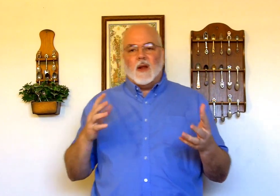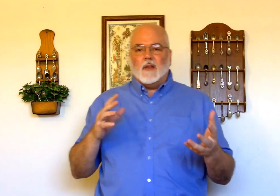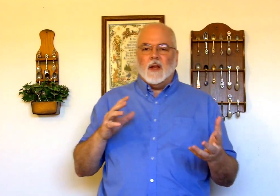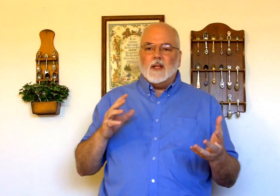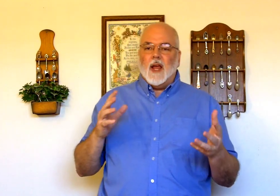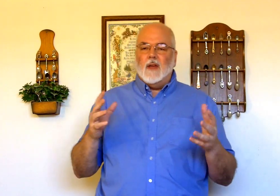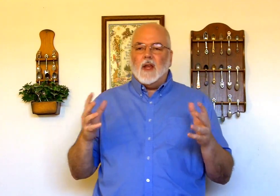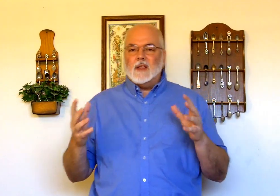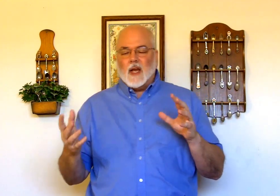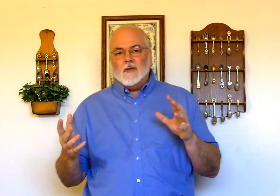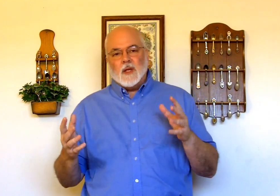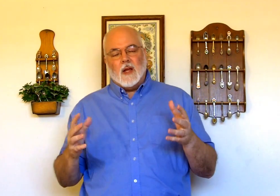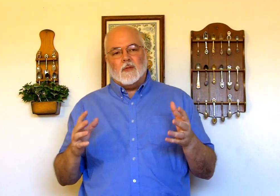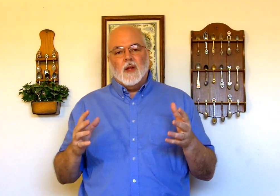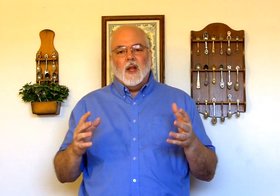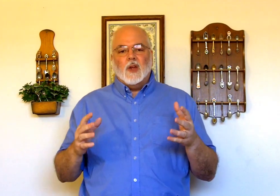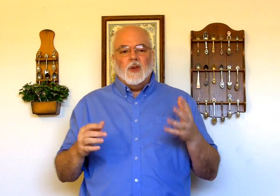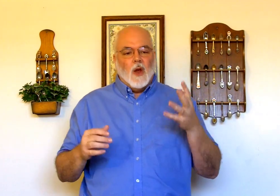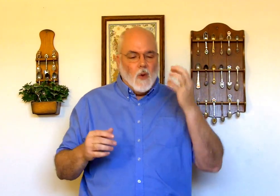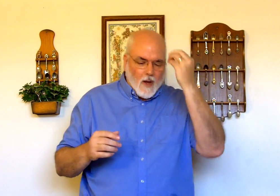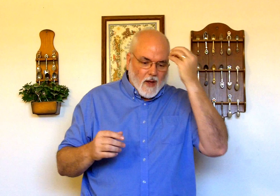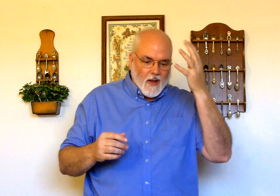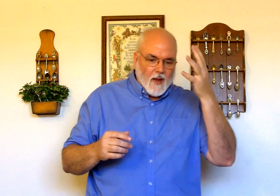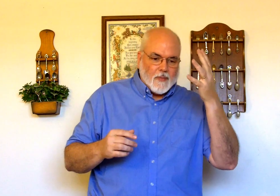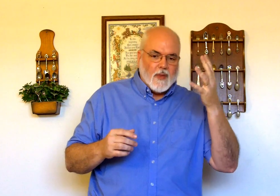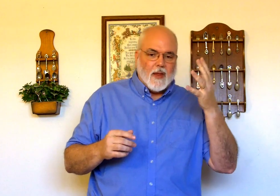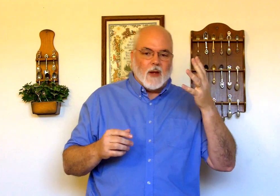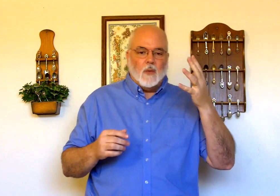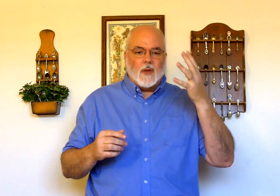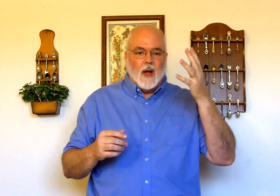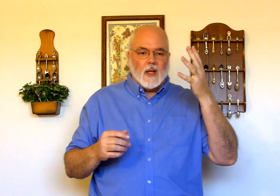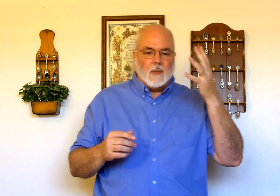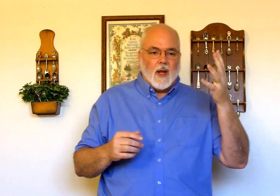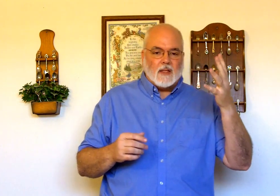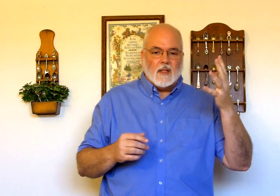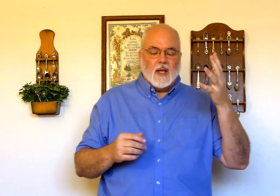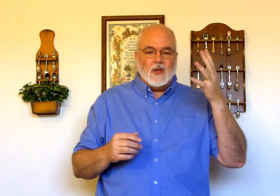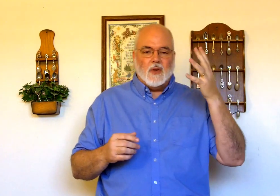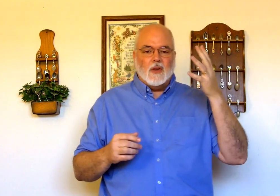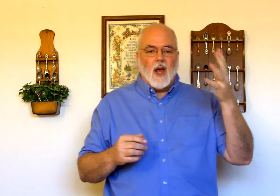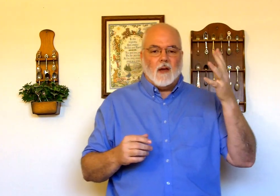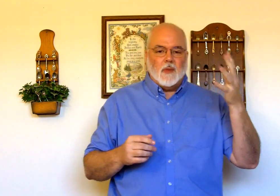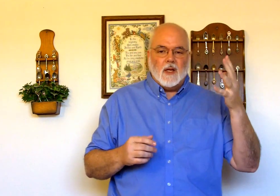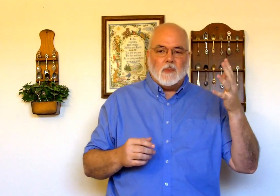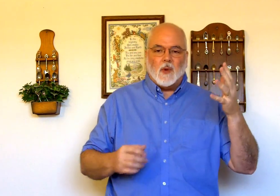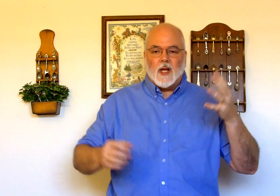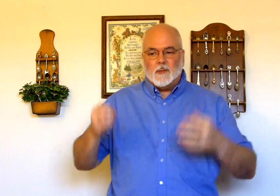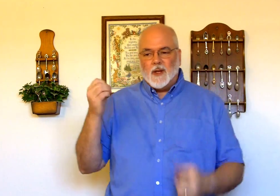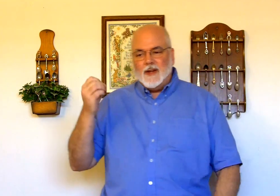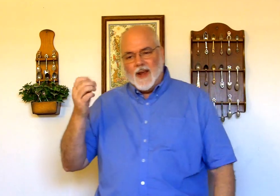that he's having inside of himself, knowing that with God's blessings he should not be depressed, but yet